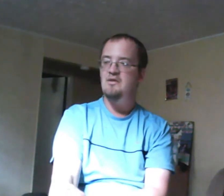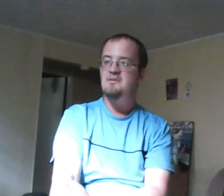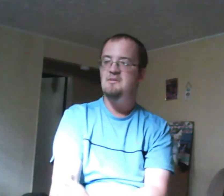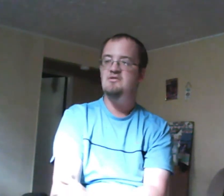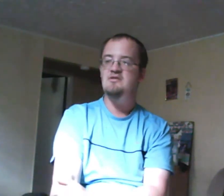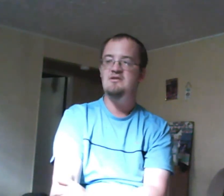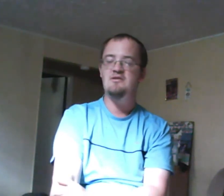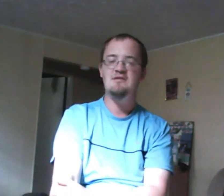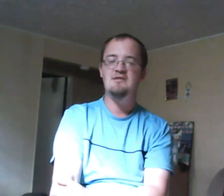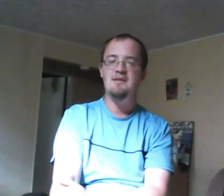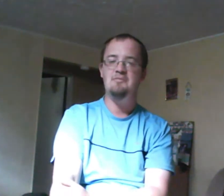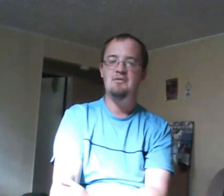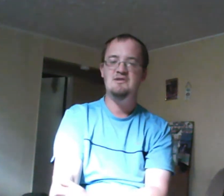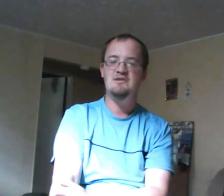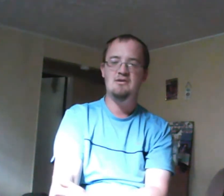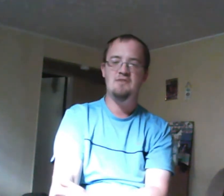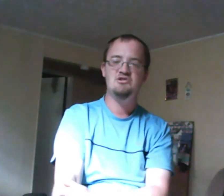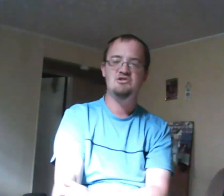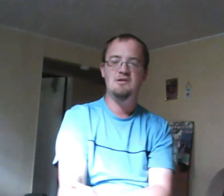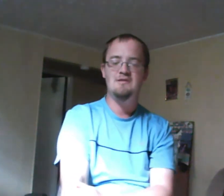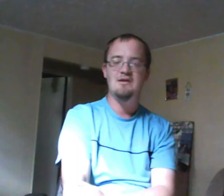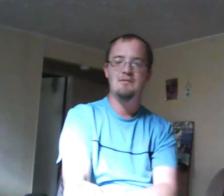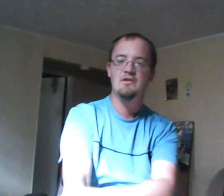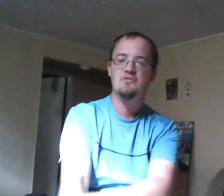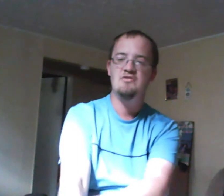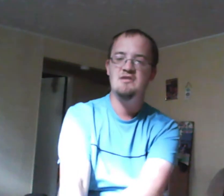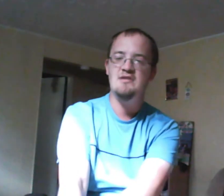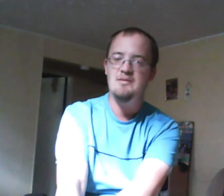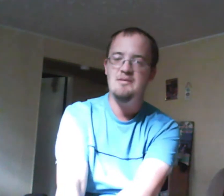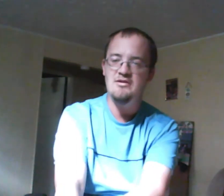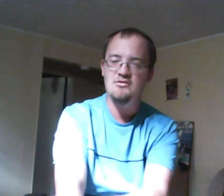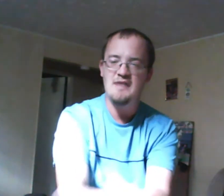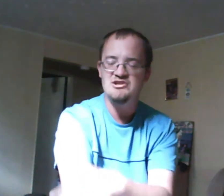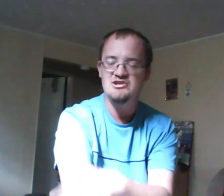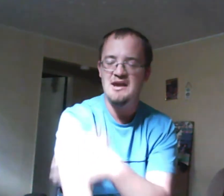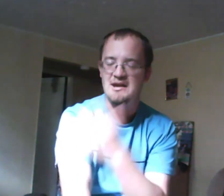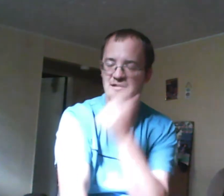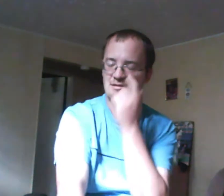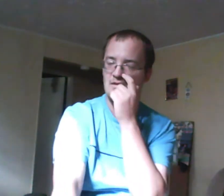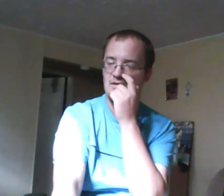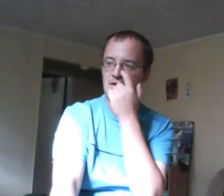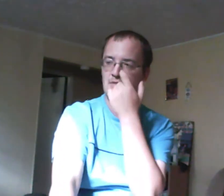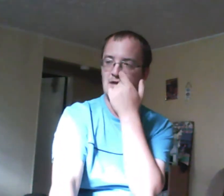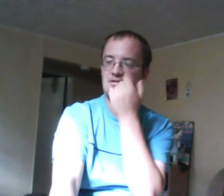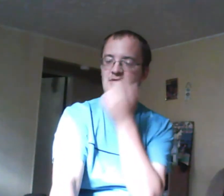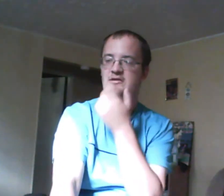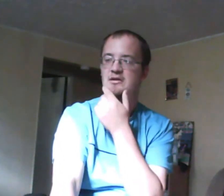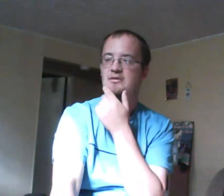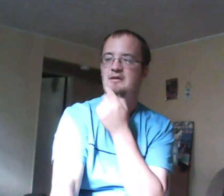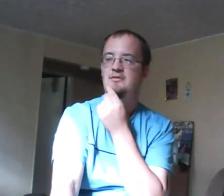Tristan they're a decent couple with each other unfortunately though Tristan gets in that bus crash and Miles doesn't know but Miles